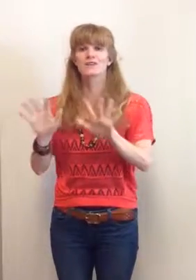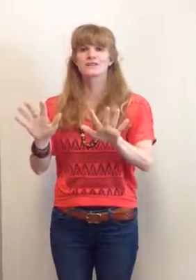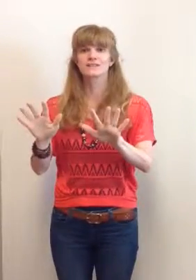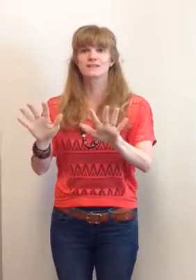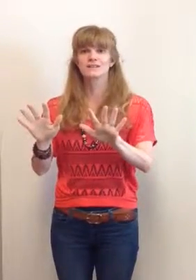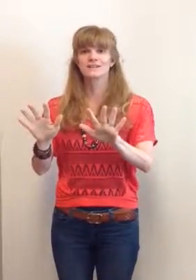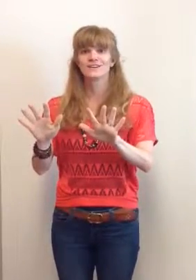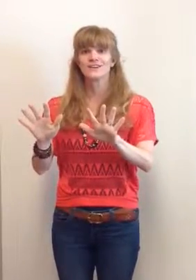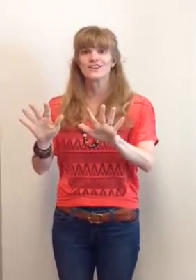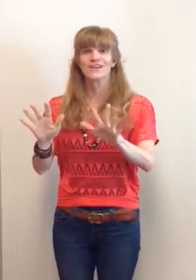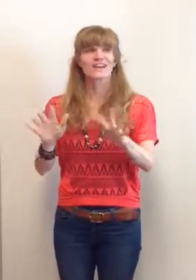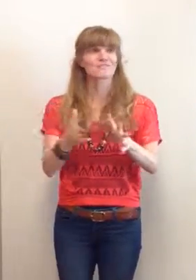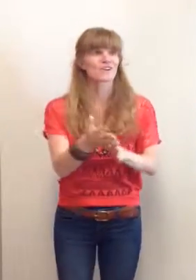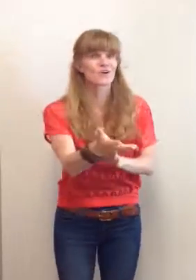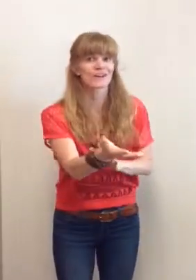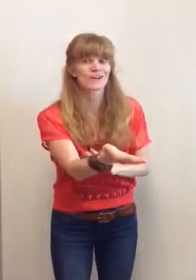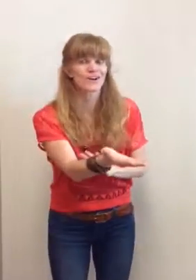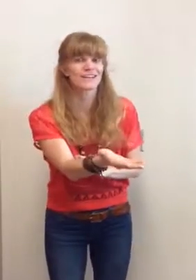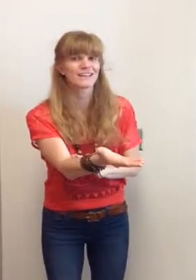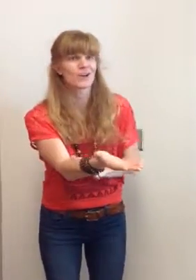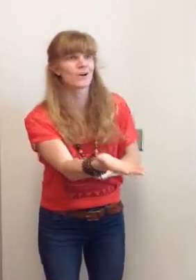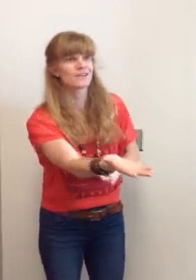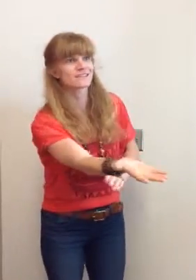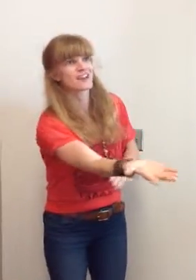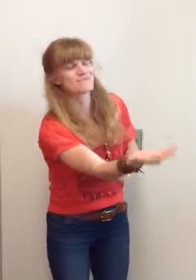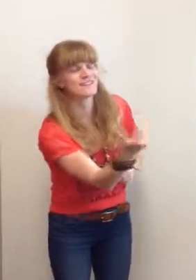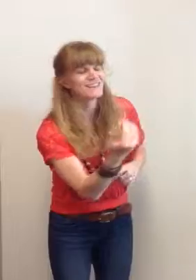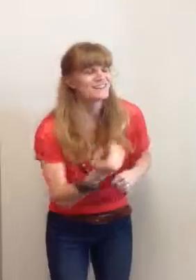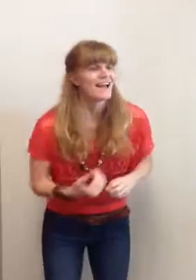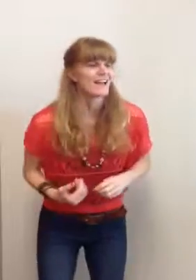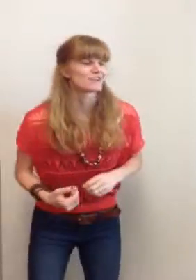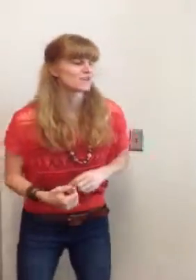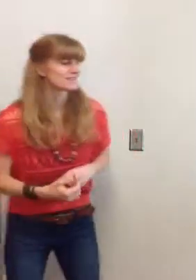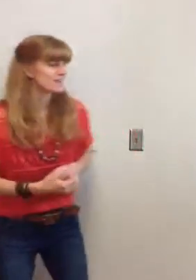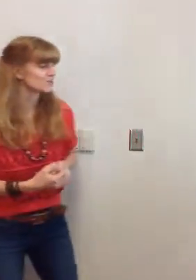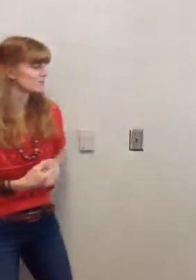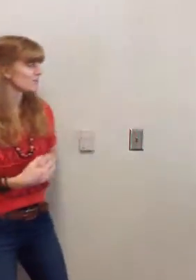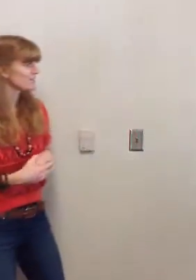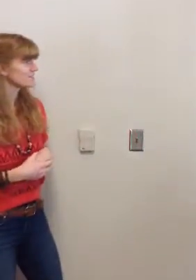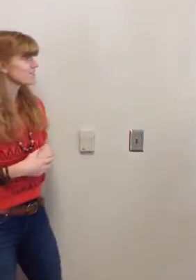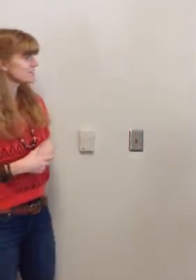please. Great, I'm going to call my colleague Noah to come. going go back to the of the Justice.